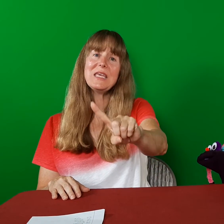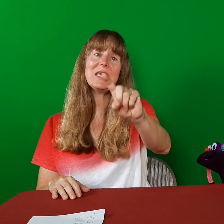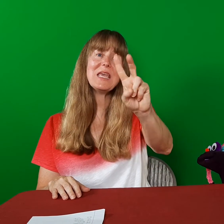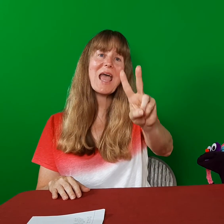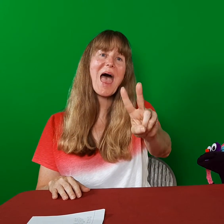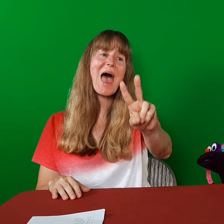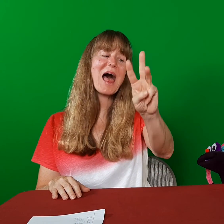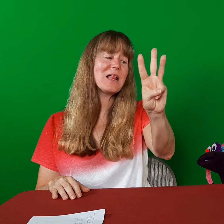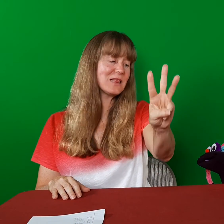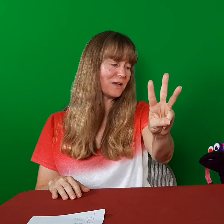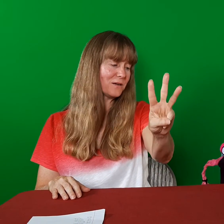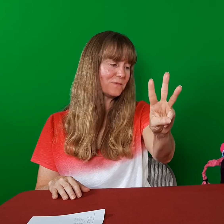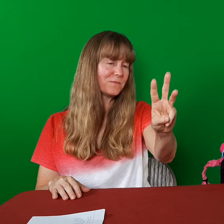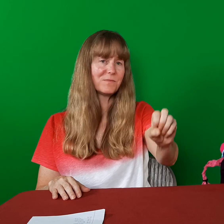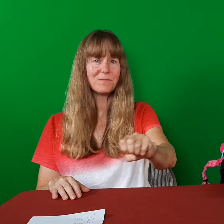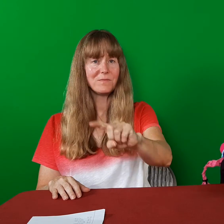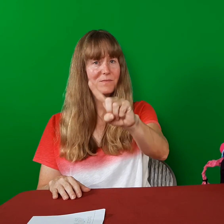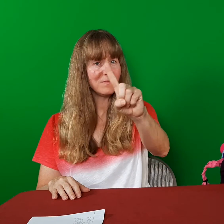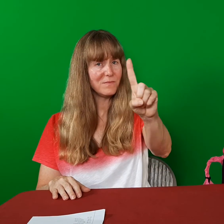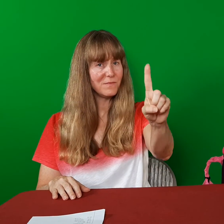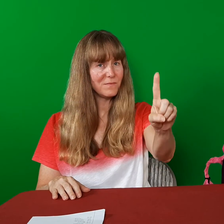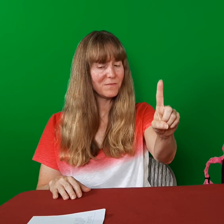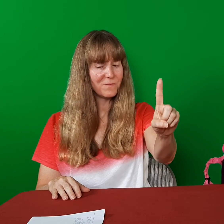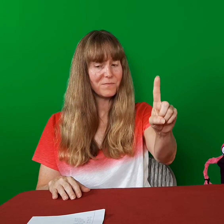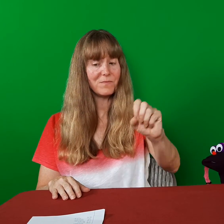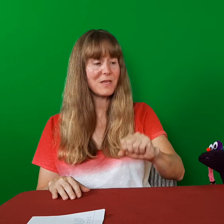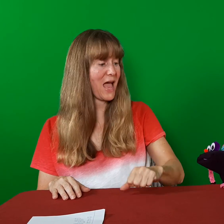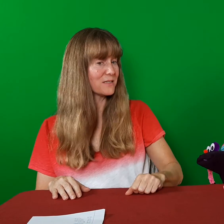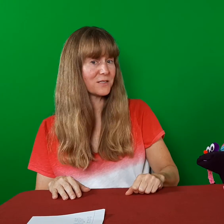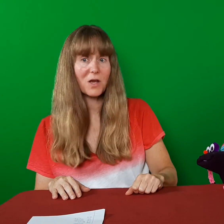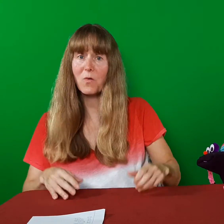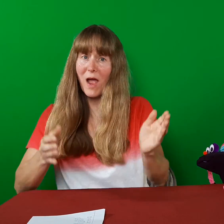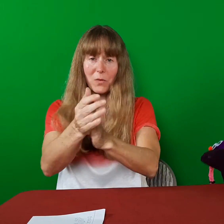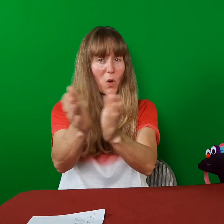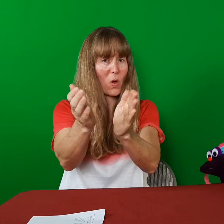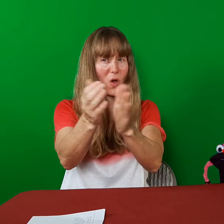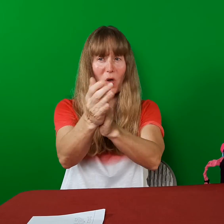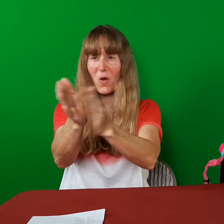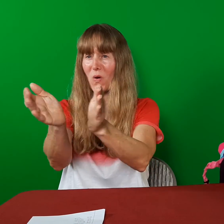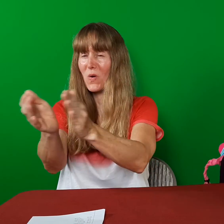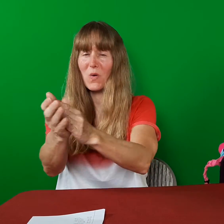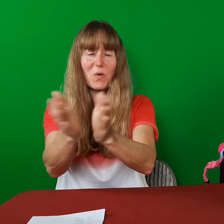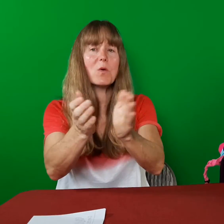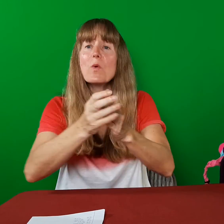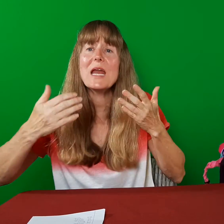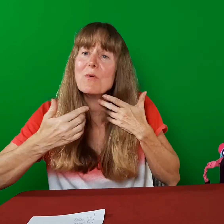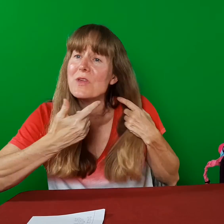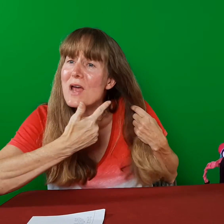Yell. Yell. Yes! All right! You were reading with your